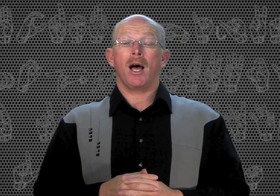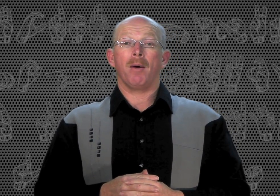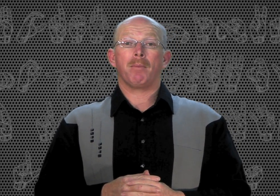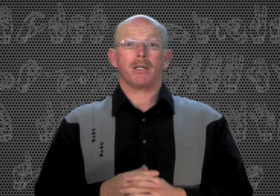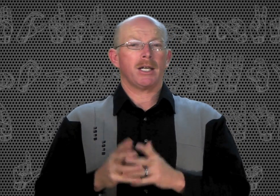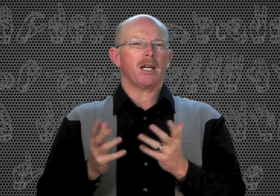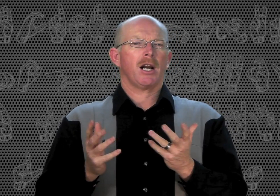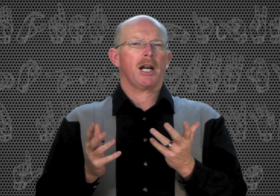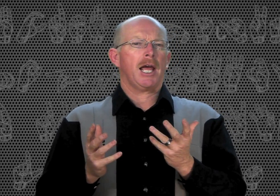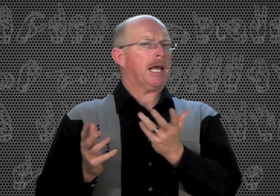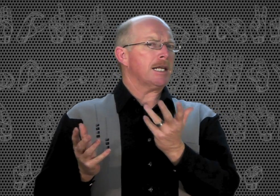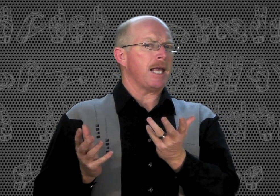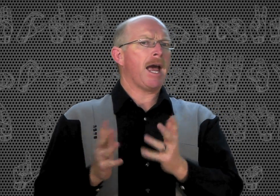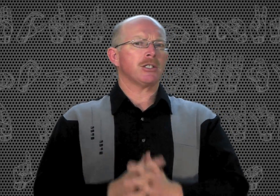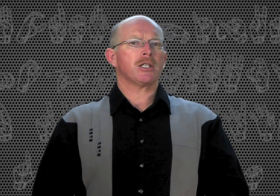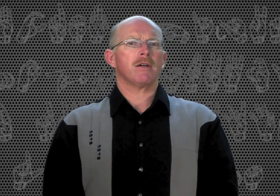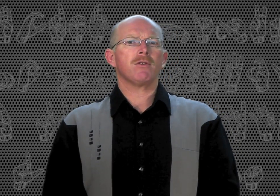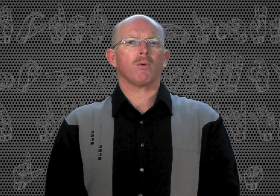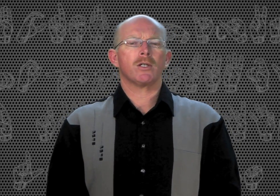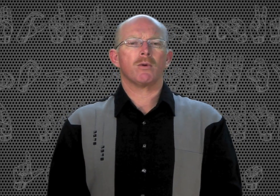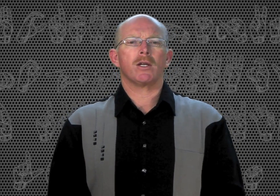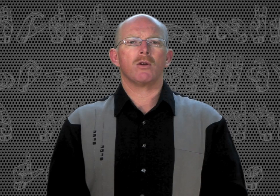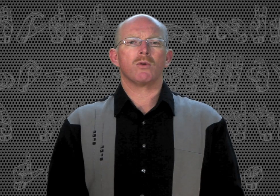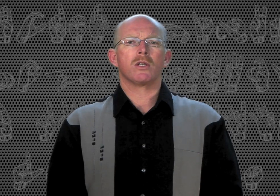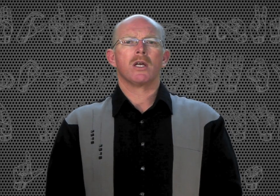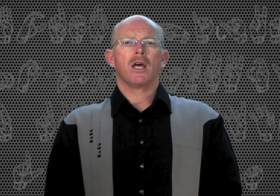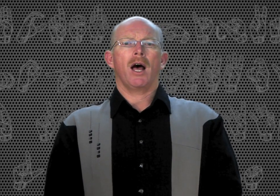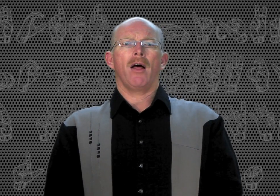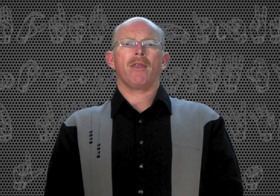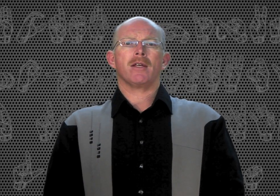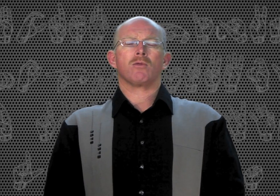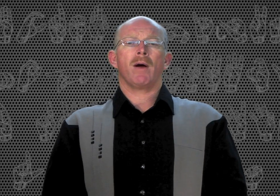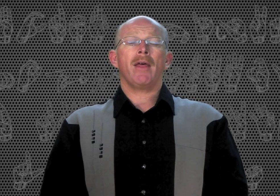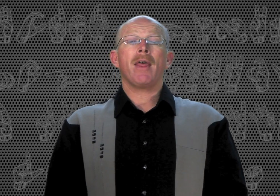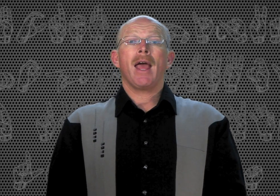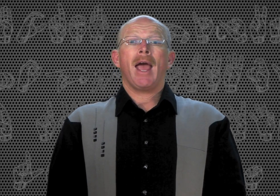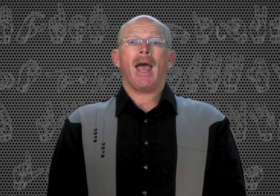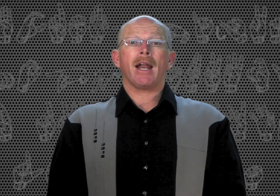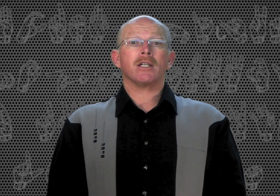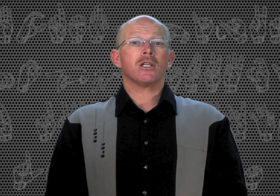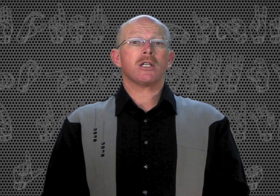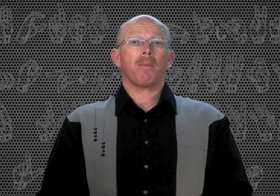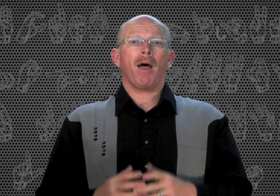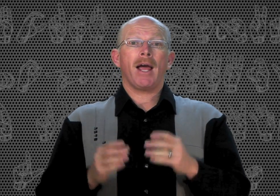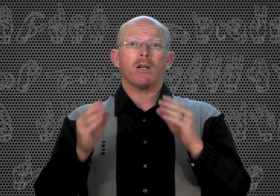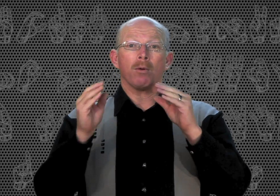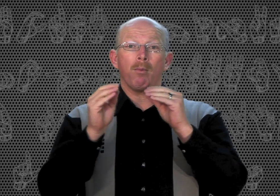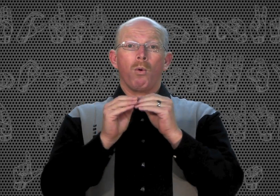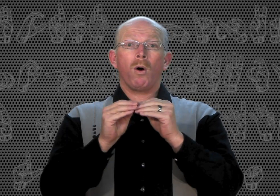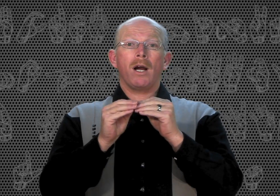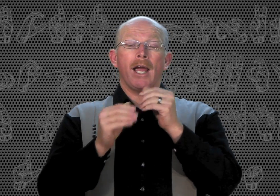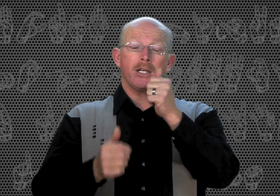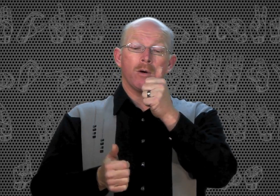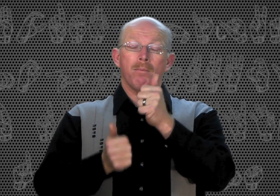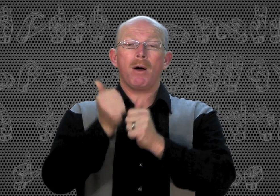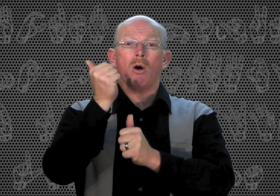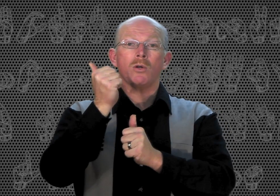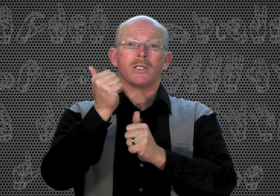particularly, I guess, adjectives or what you would use these with. And just apply your more and your most